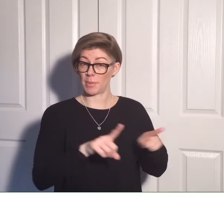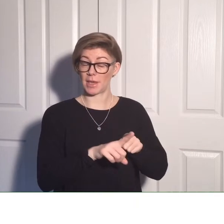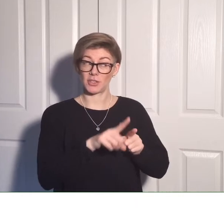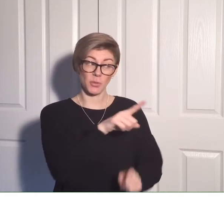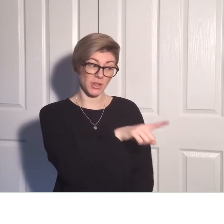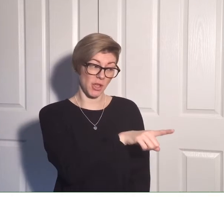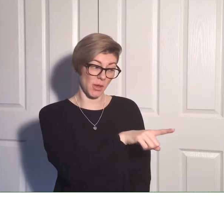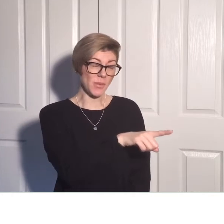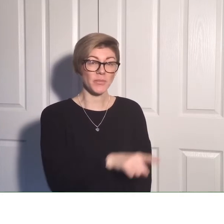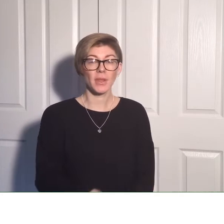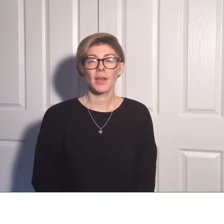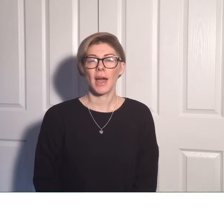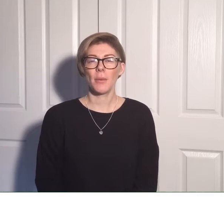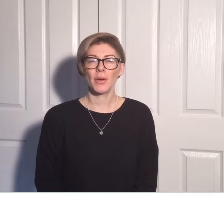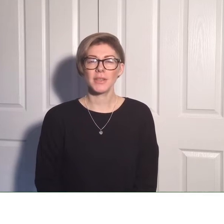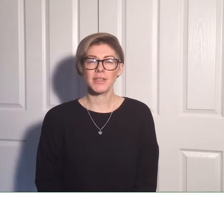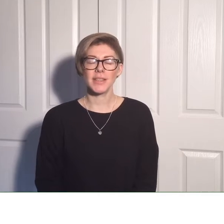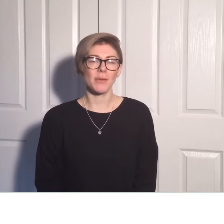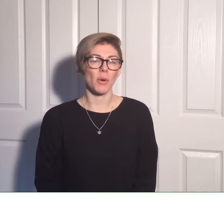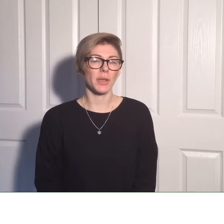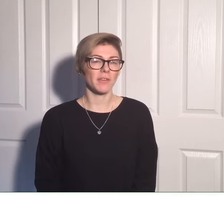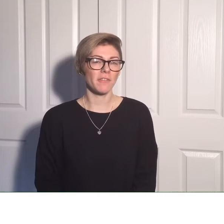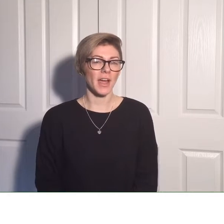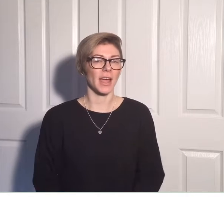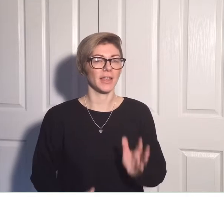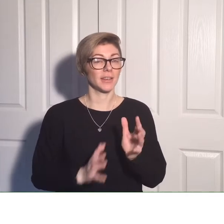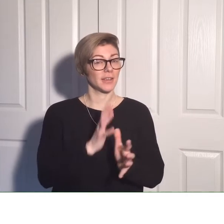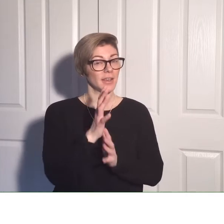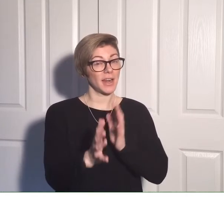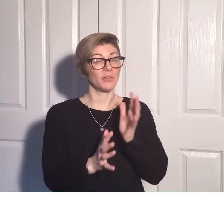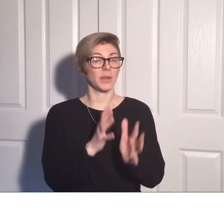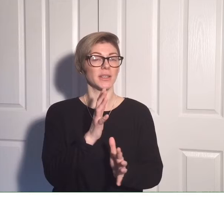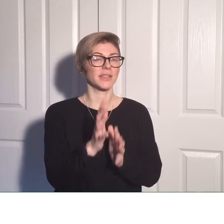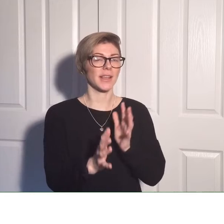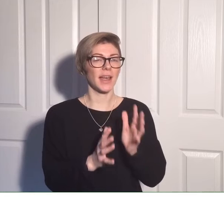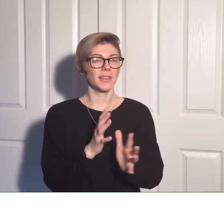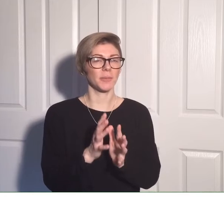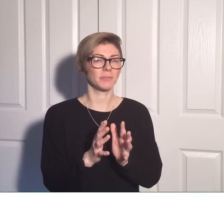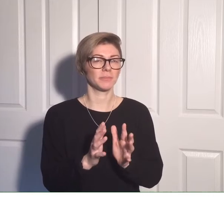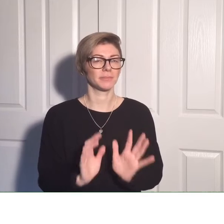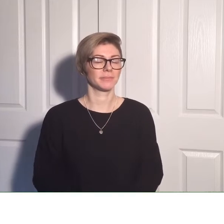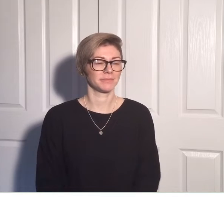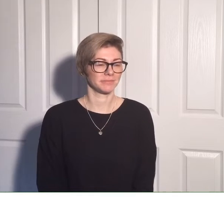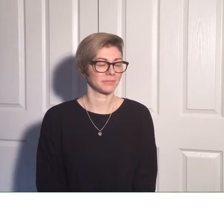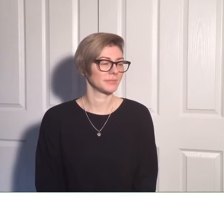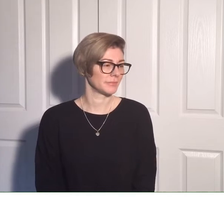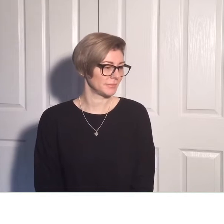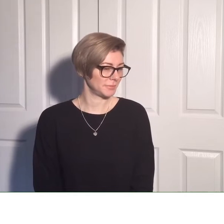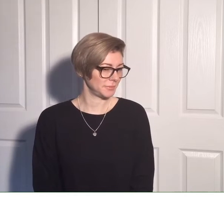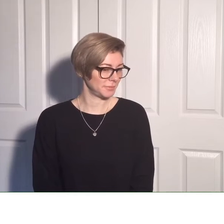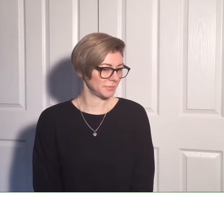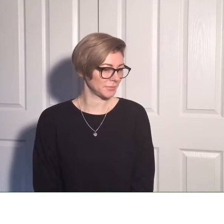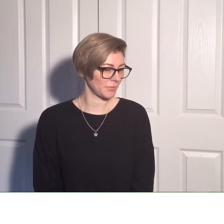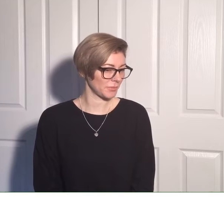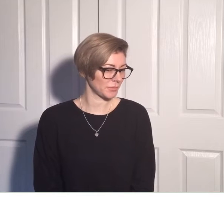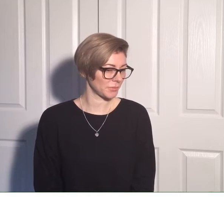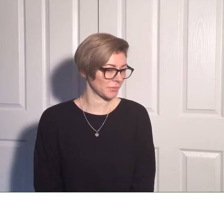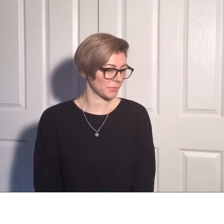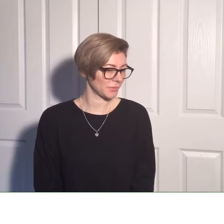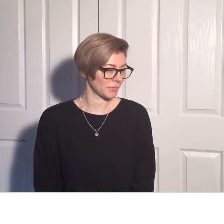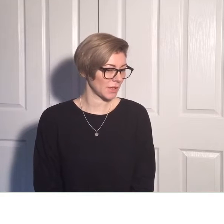look at the picture with you and we're going to see what we can find and if we can sign them. Hmm.